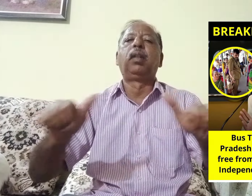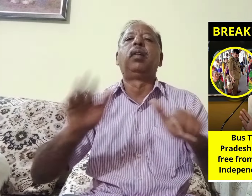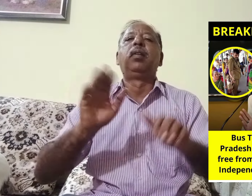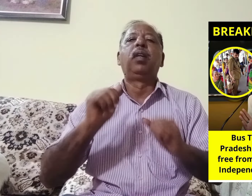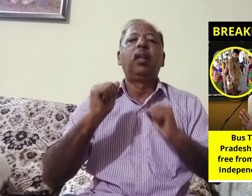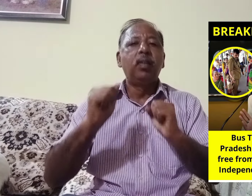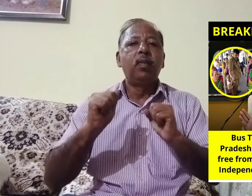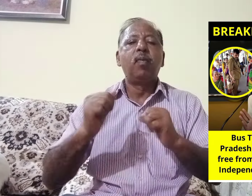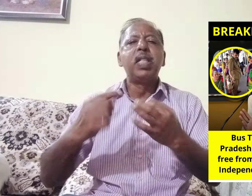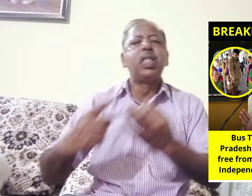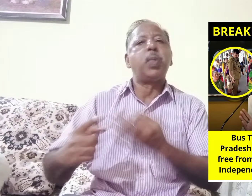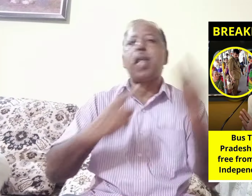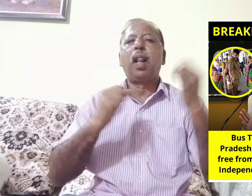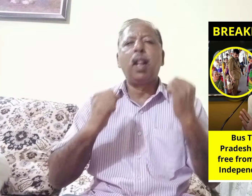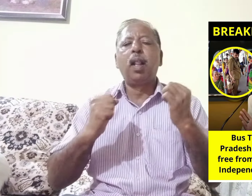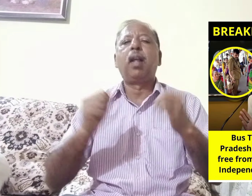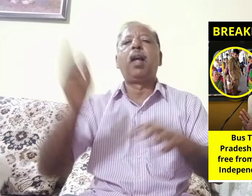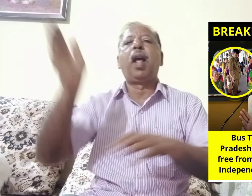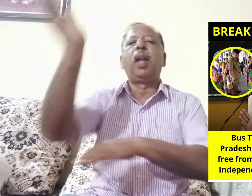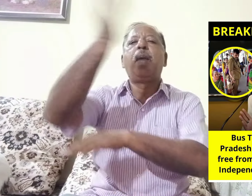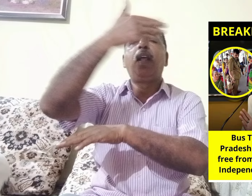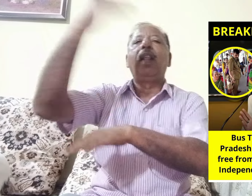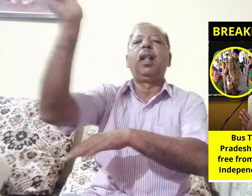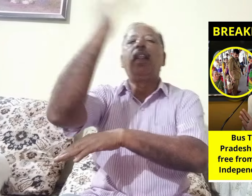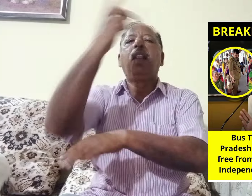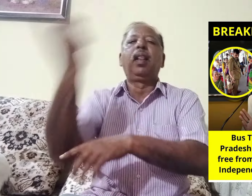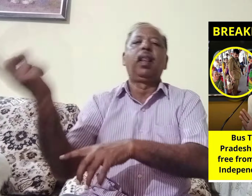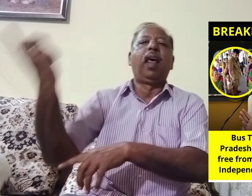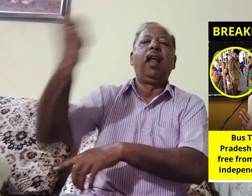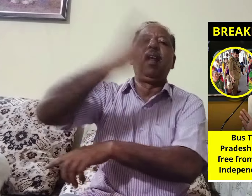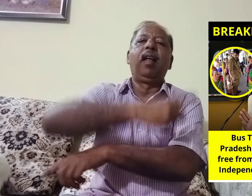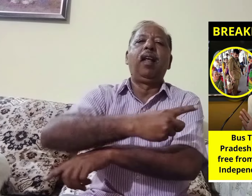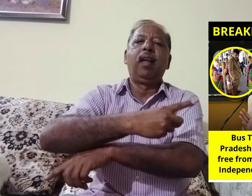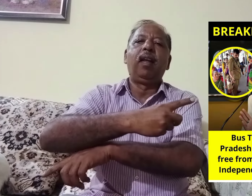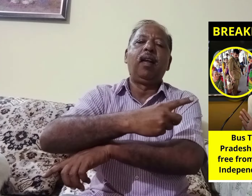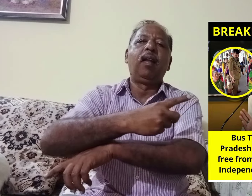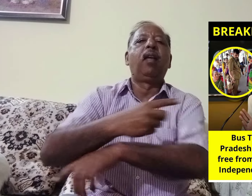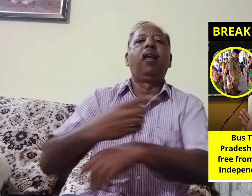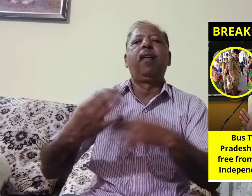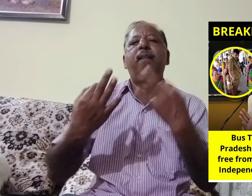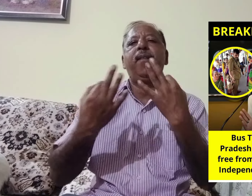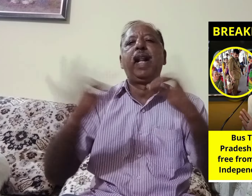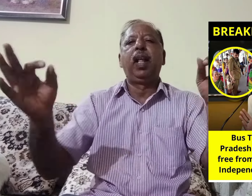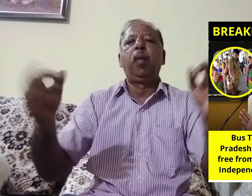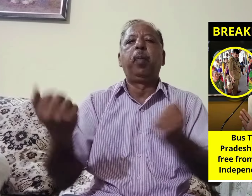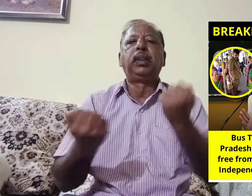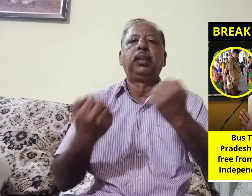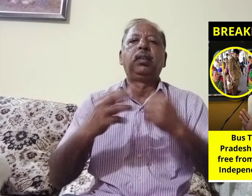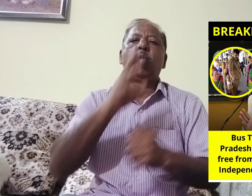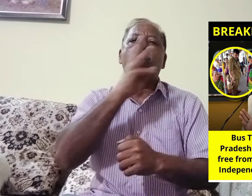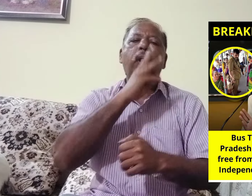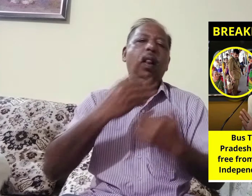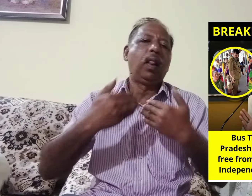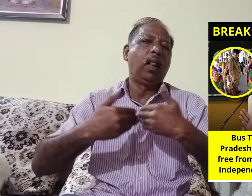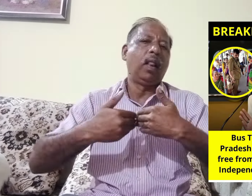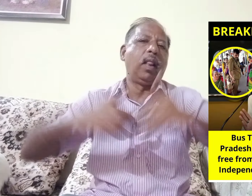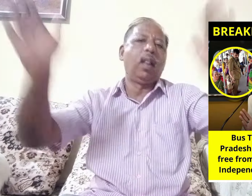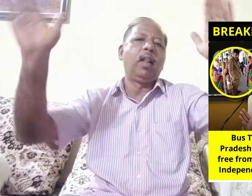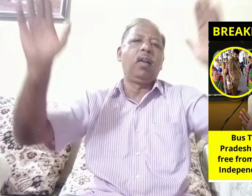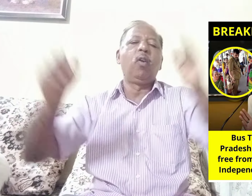no because he had put me in this close and just look at it and then there he was like he made a picture where he was